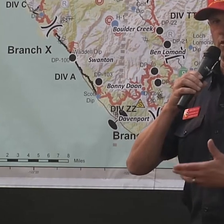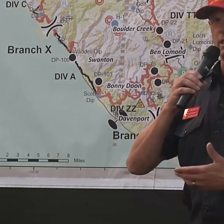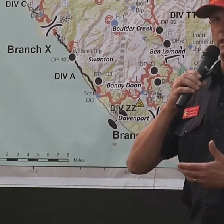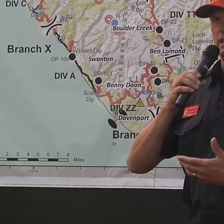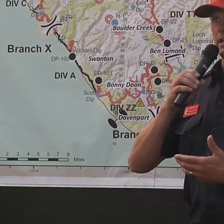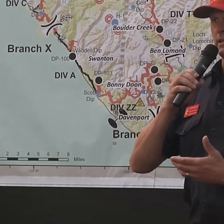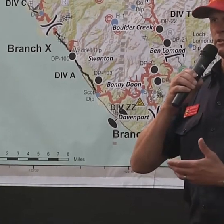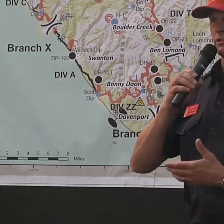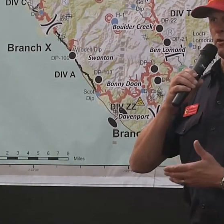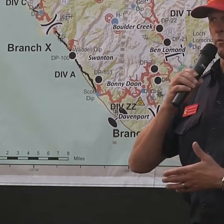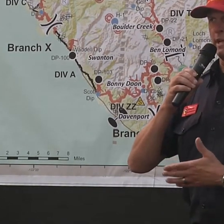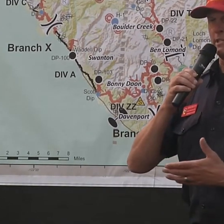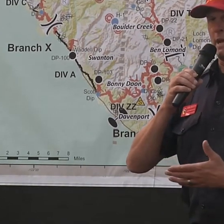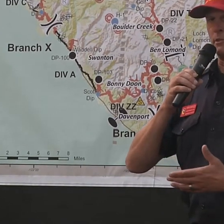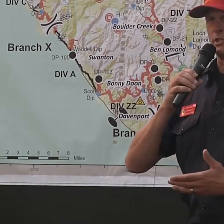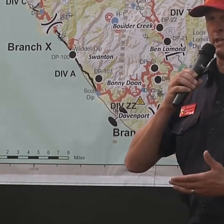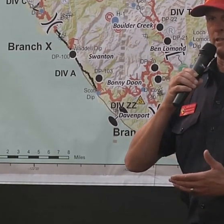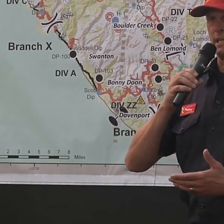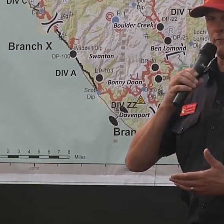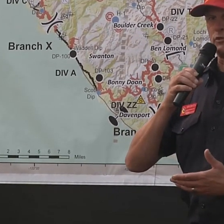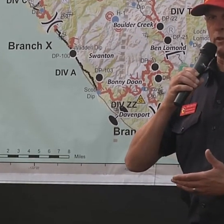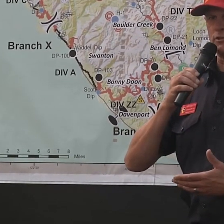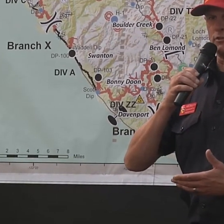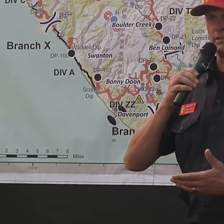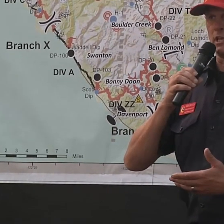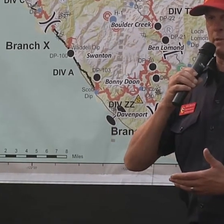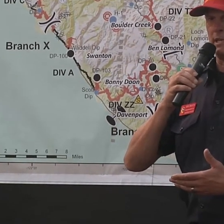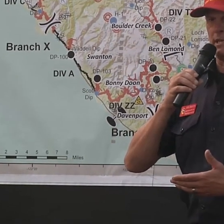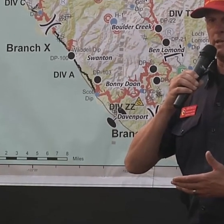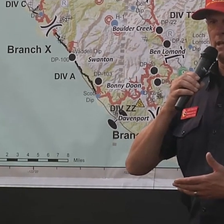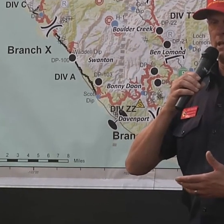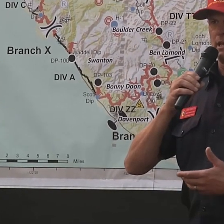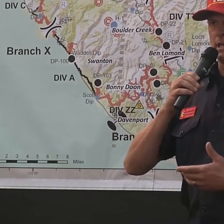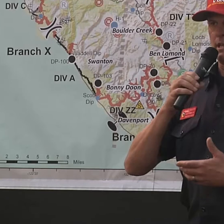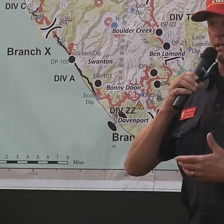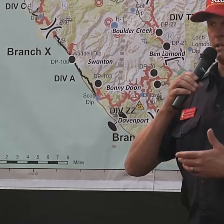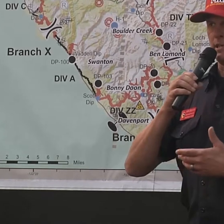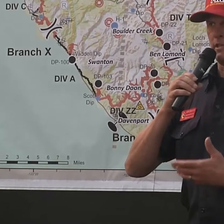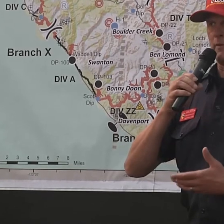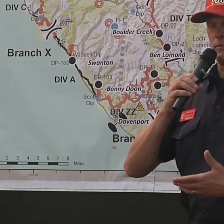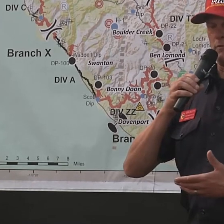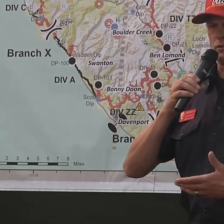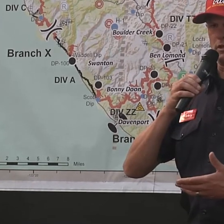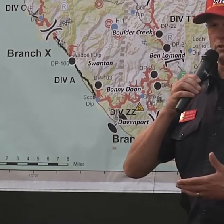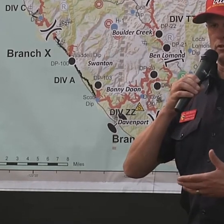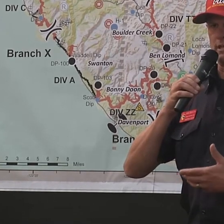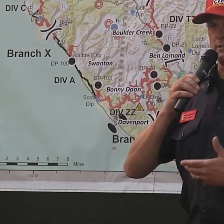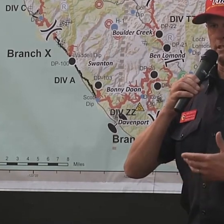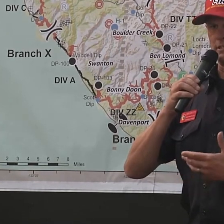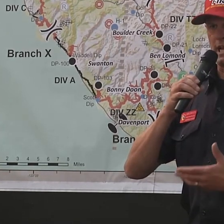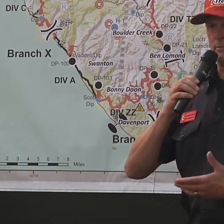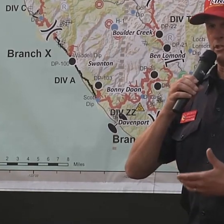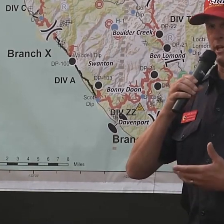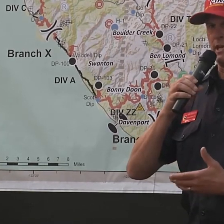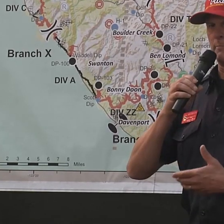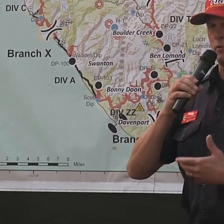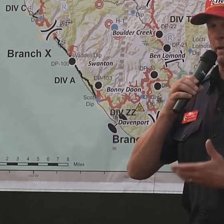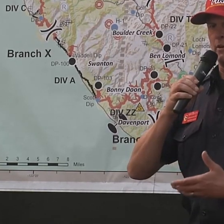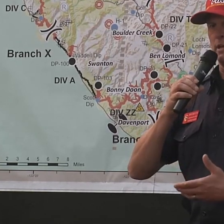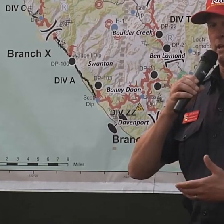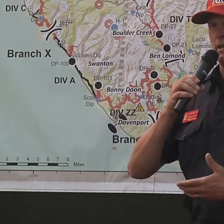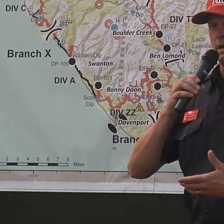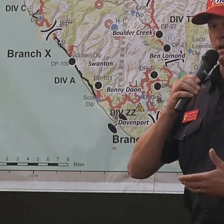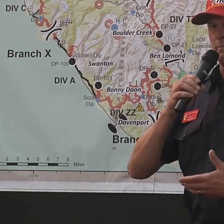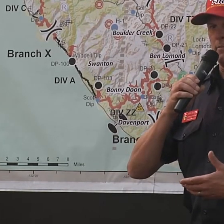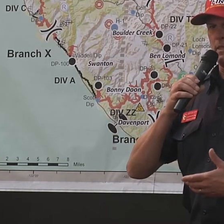starting to do work to start reestablishing the infrastructure that's going to be needed. And until the infrastructure is established, set up,